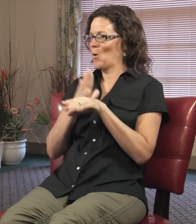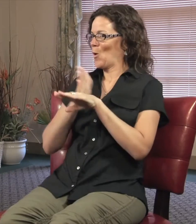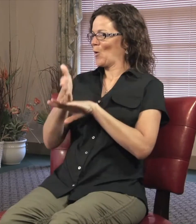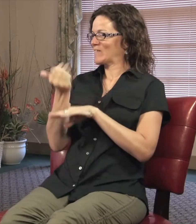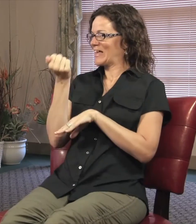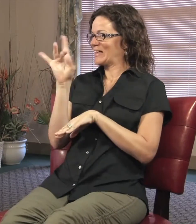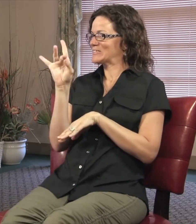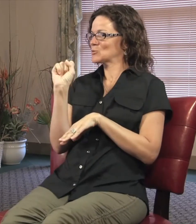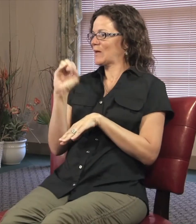is why I had started.